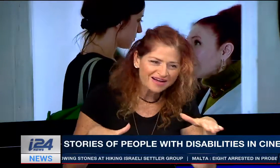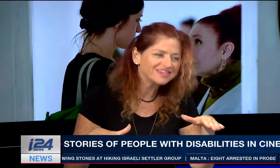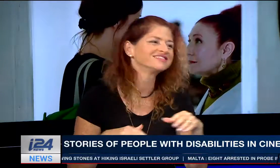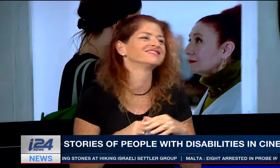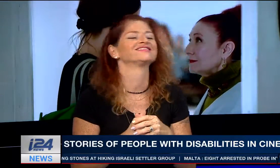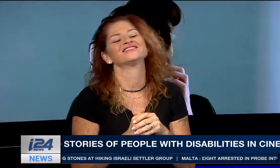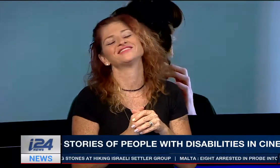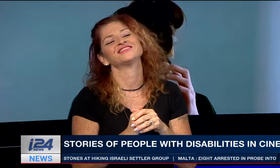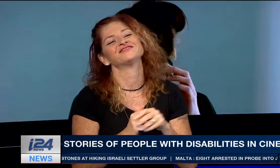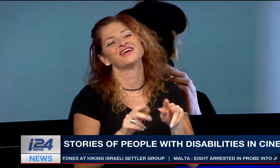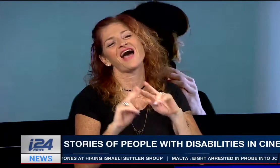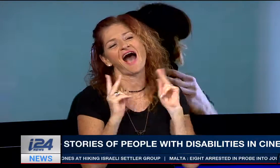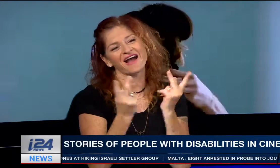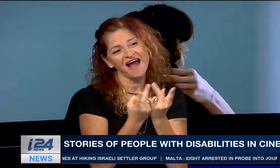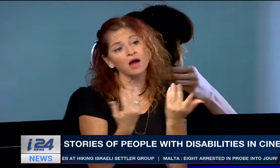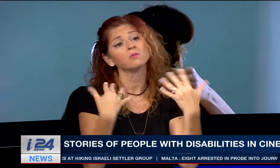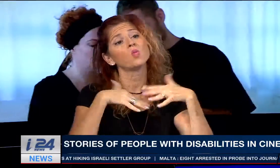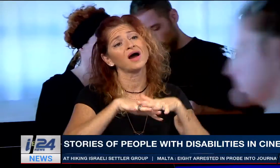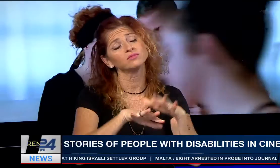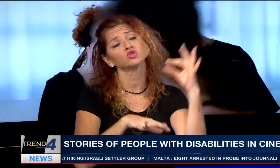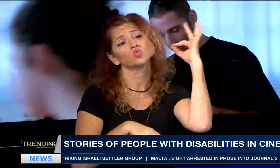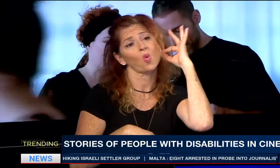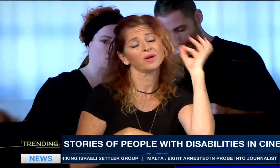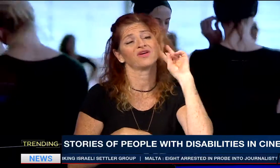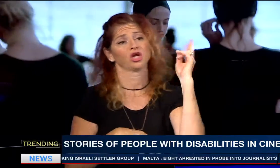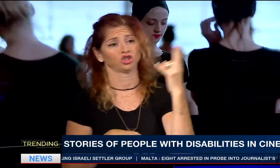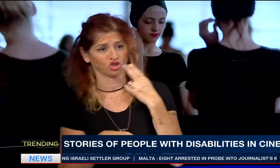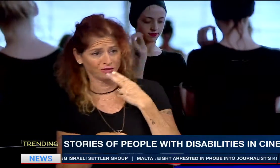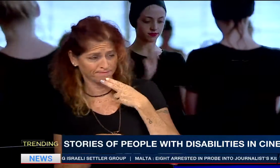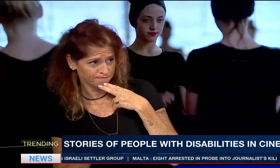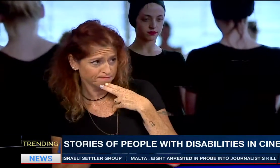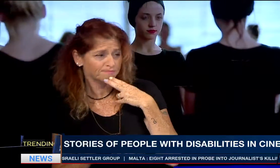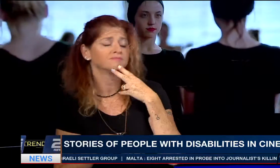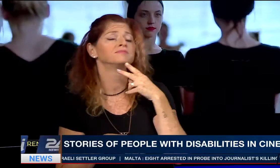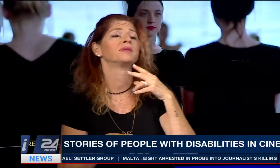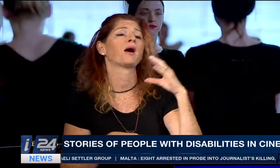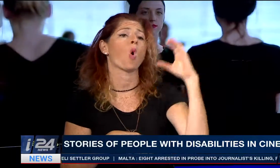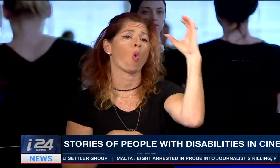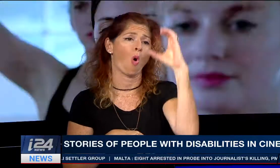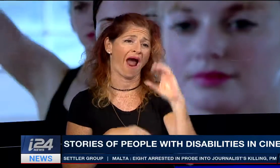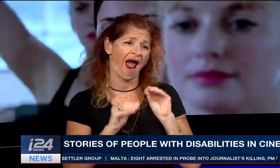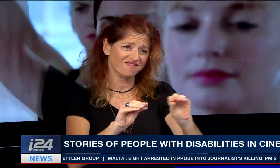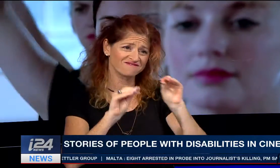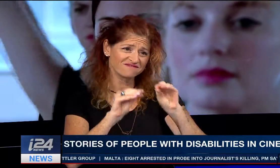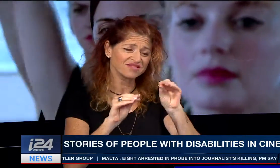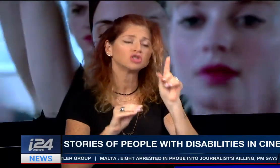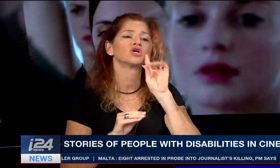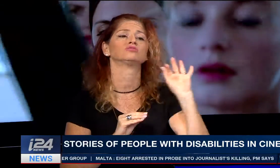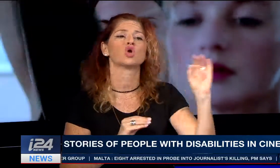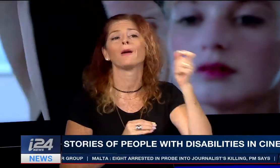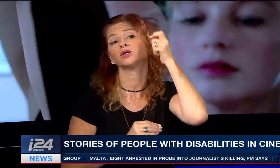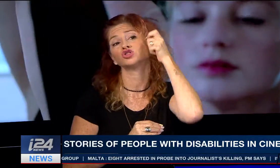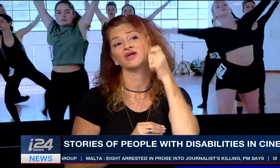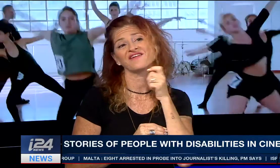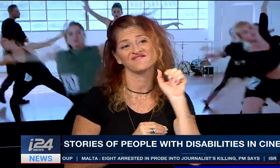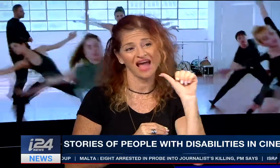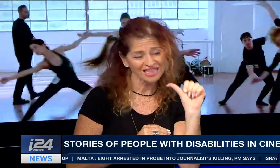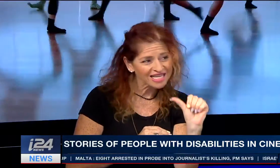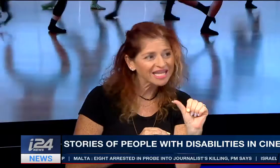a part of a group. It was in the group. There were deaf and hearing people. And the manager of the group,